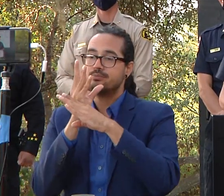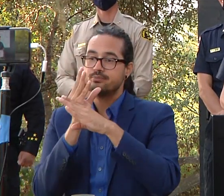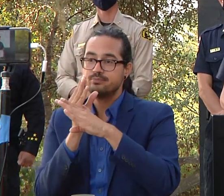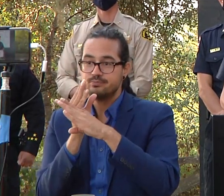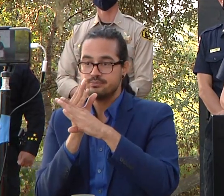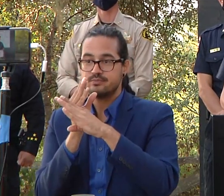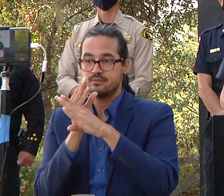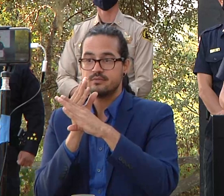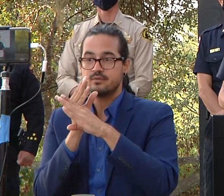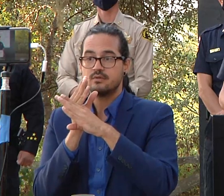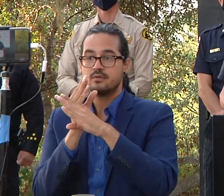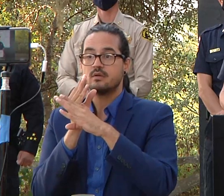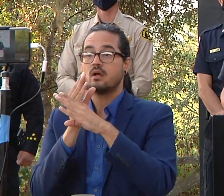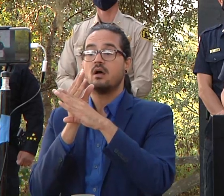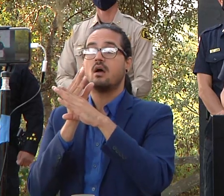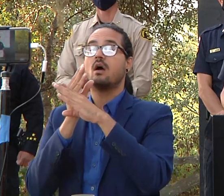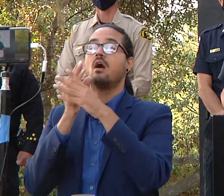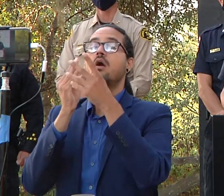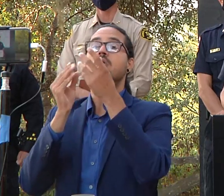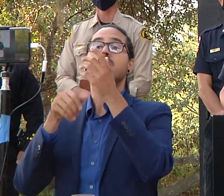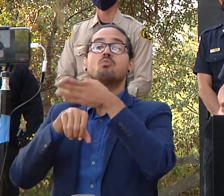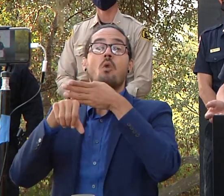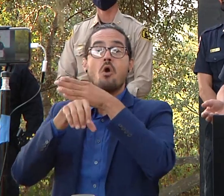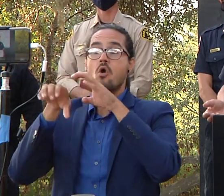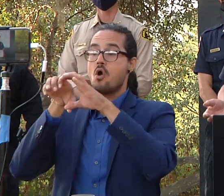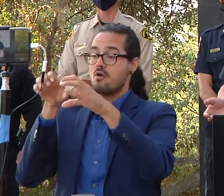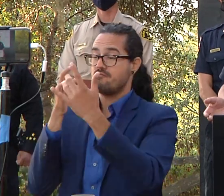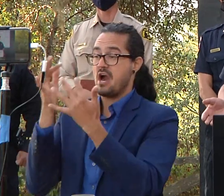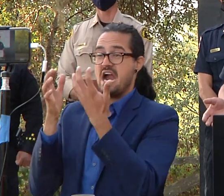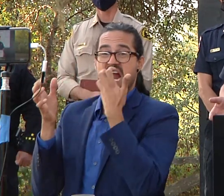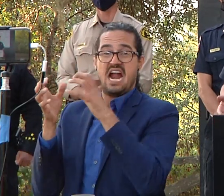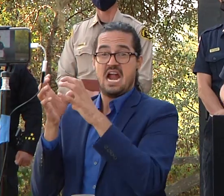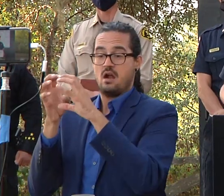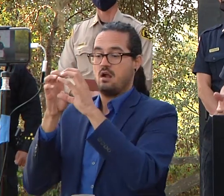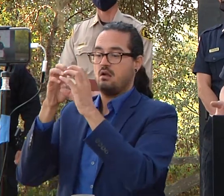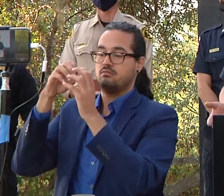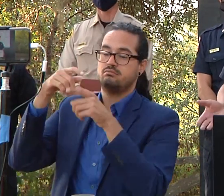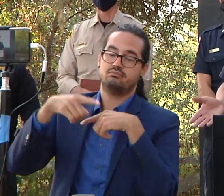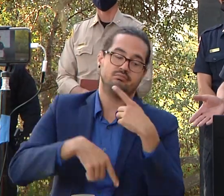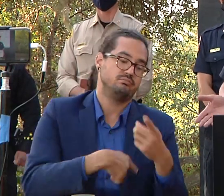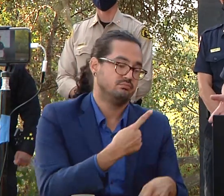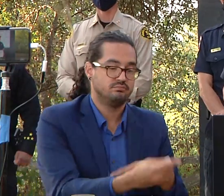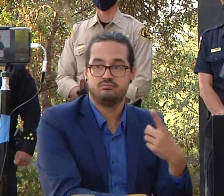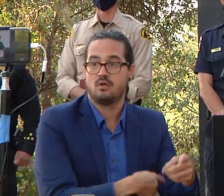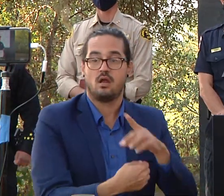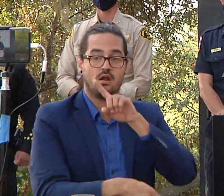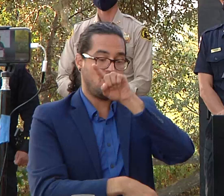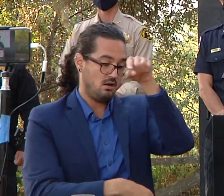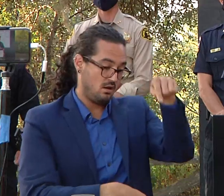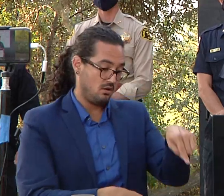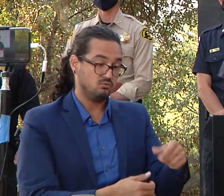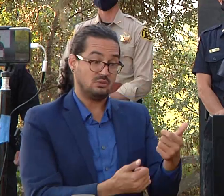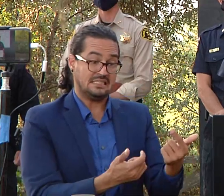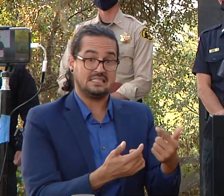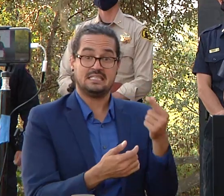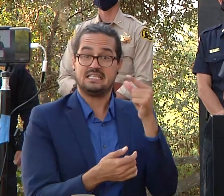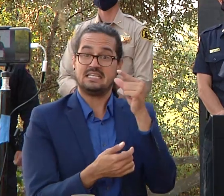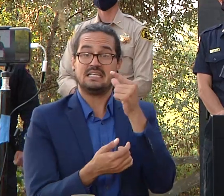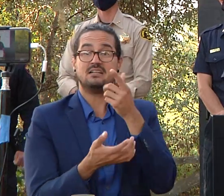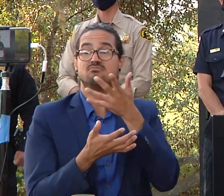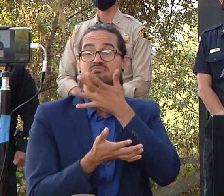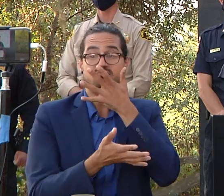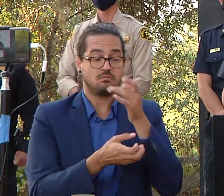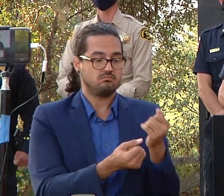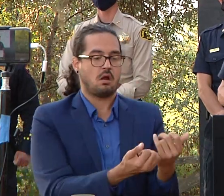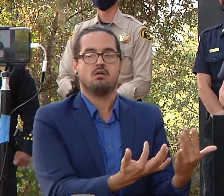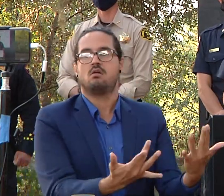downhill into the green area and then that fire ignites and runs back fortunately up as fire does